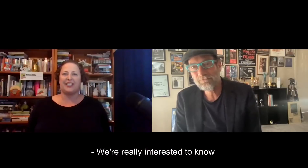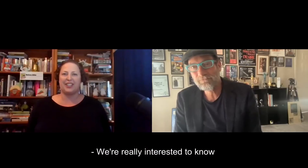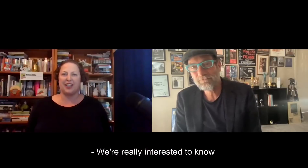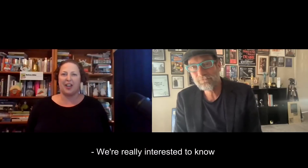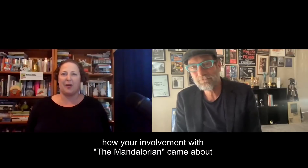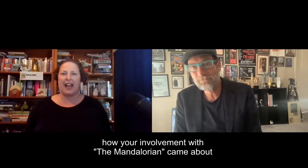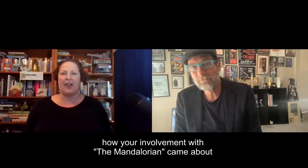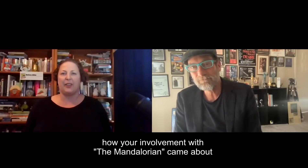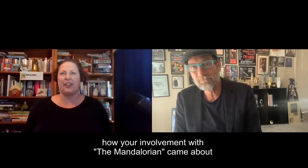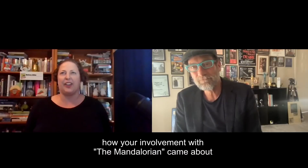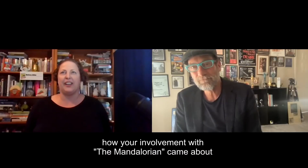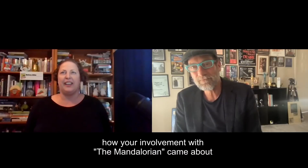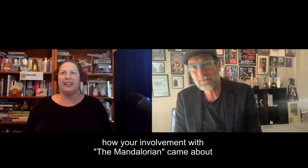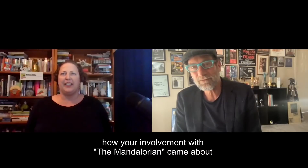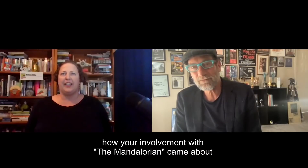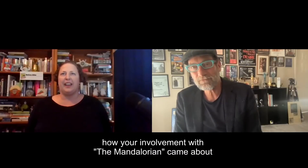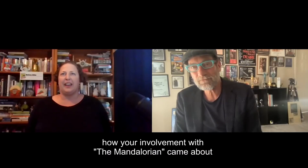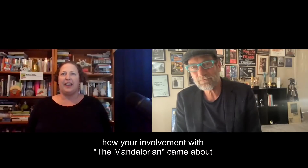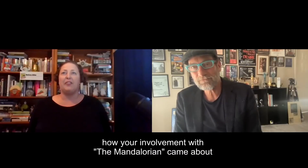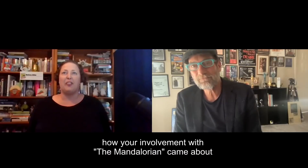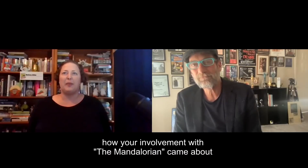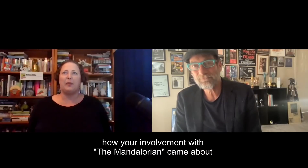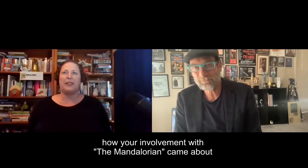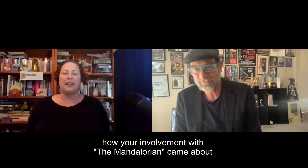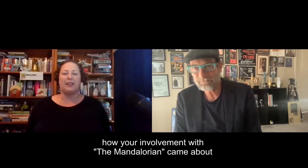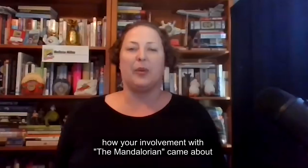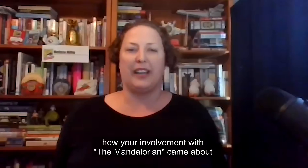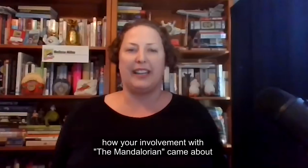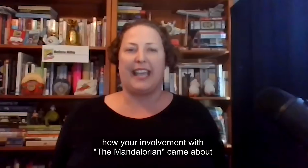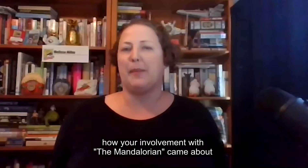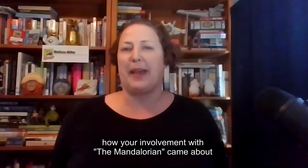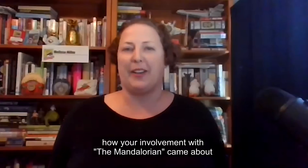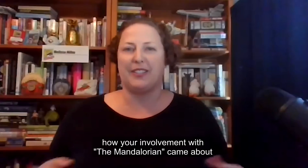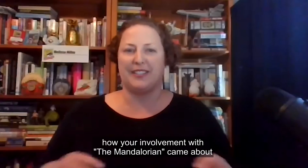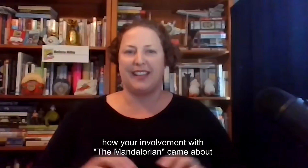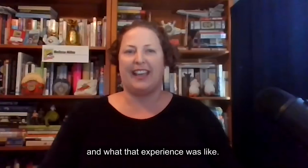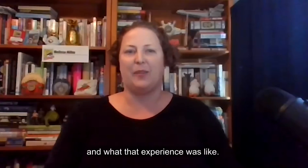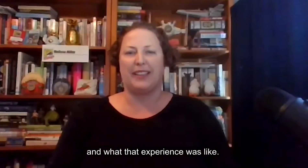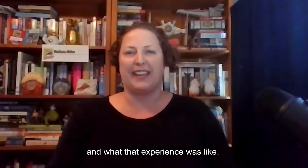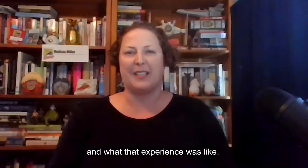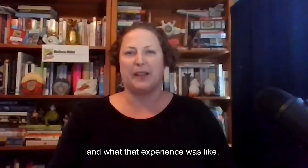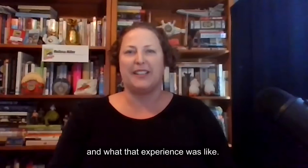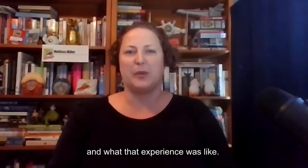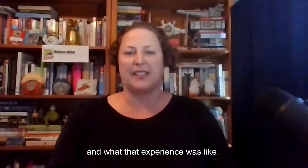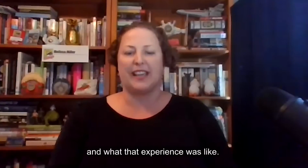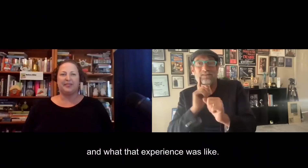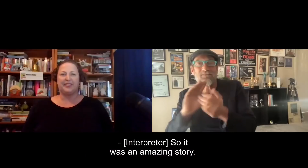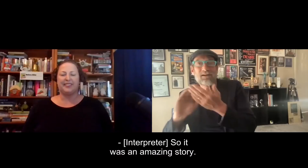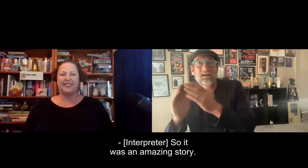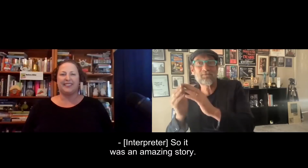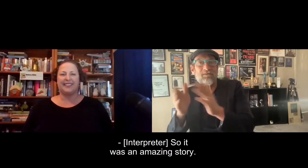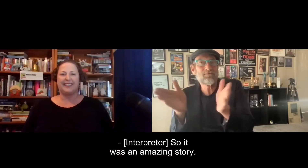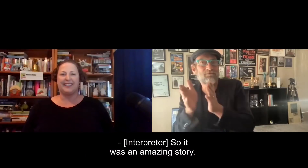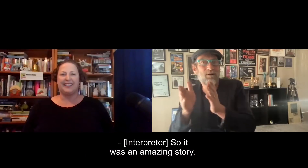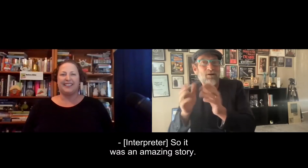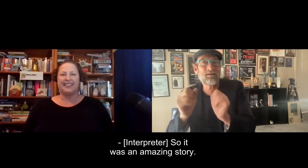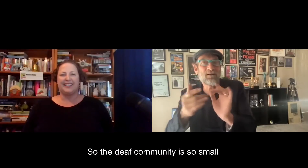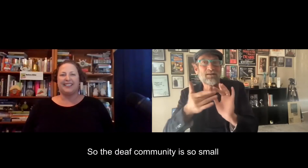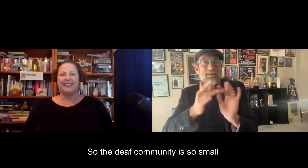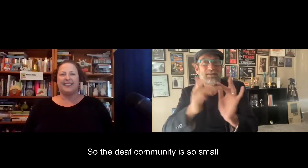to know how your involvement with The Mandalorian came about and what that experience was like. So it was an amazing story. So the deaf